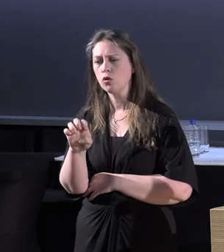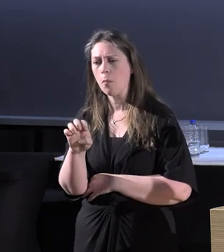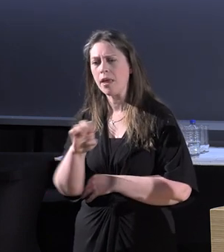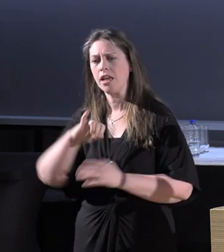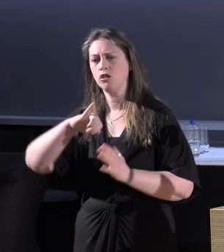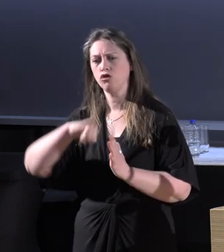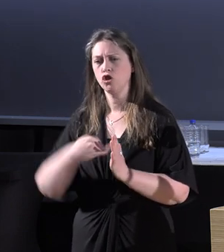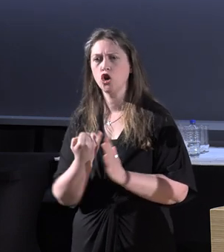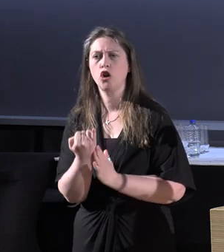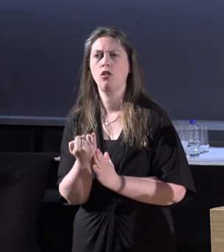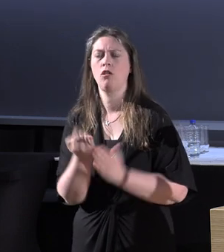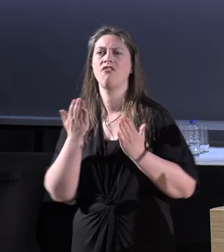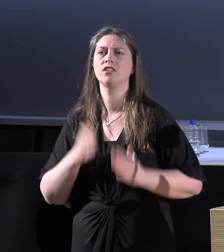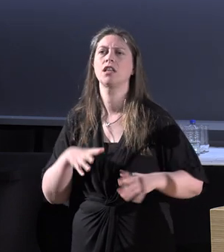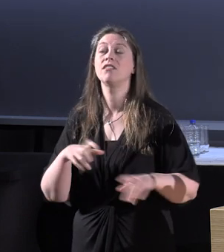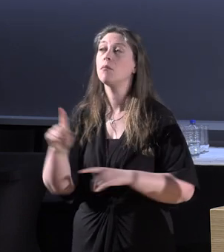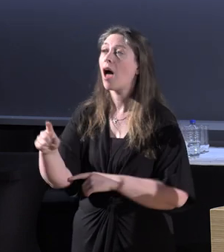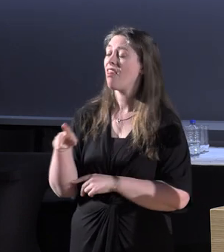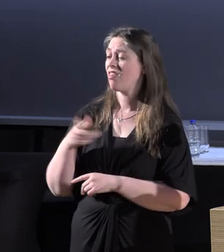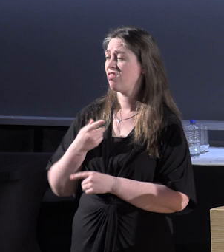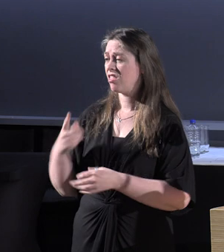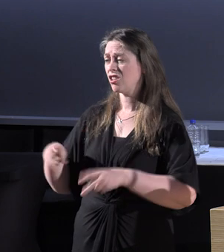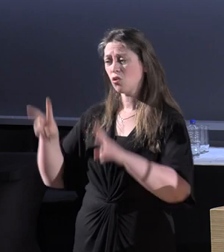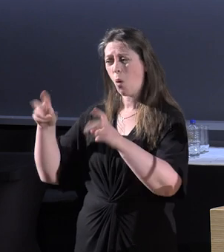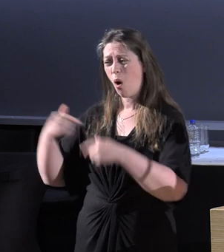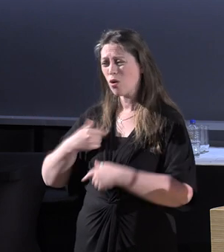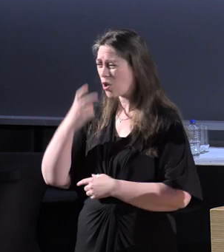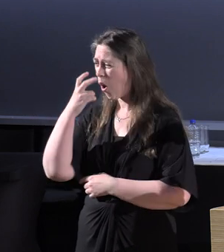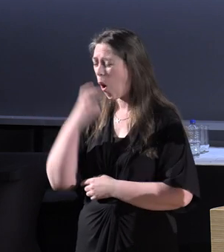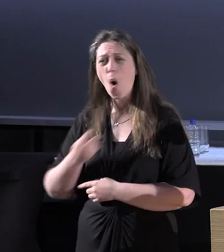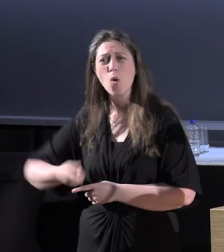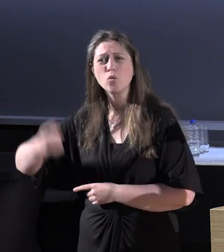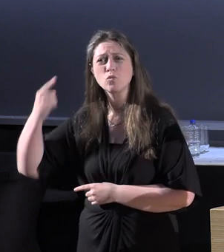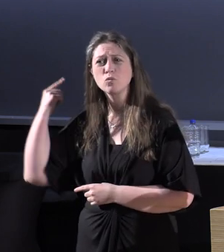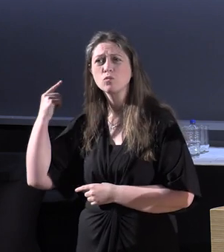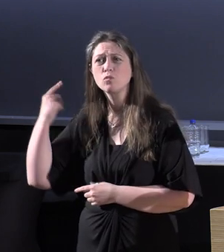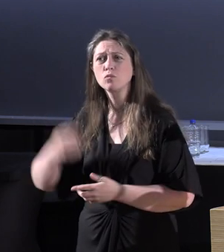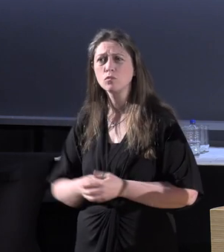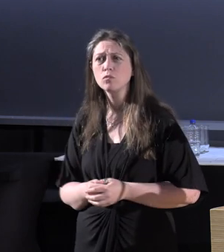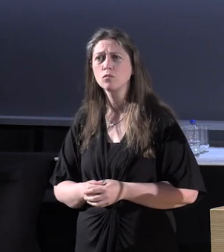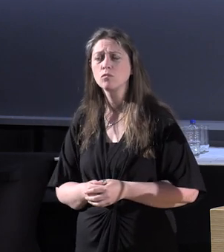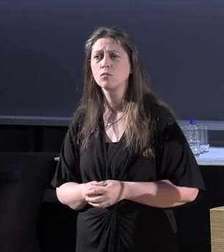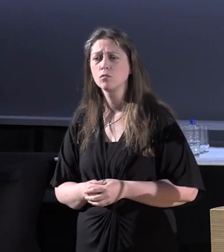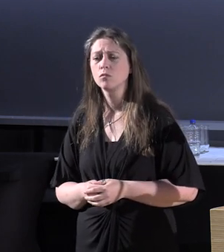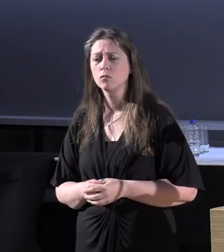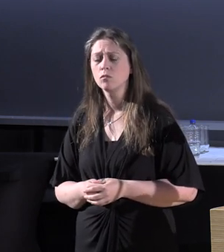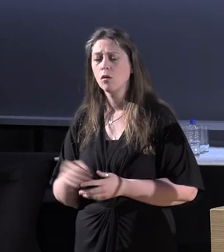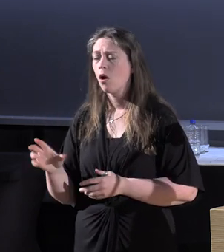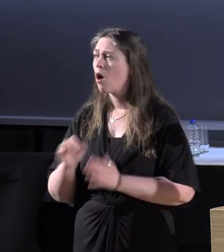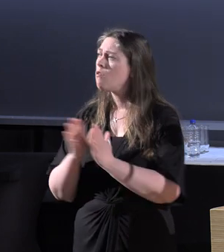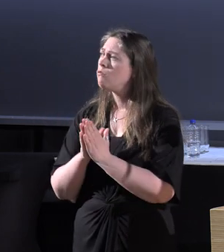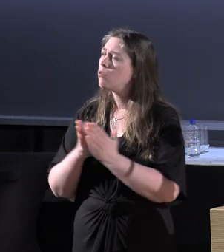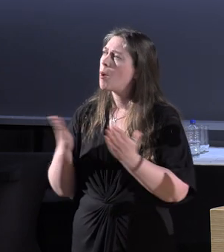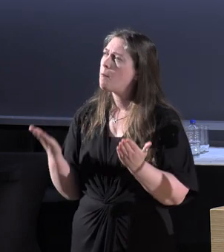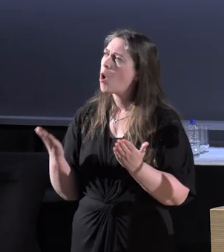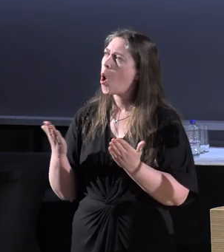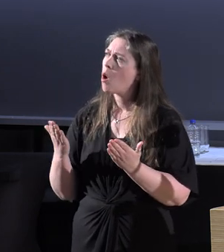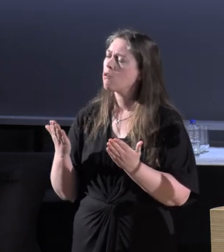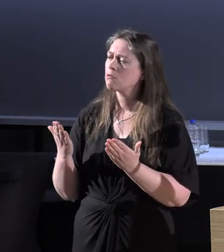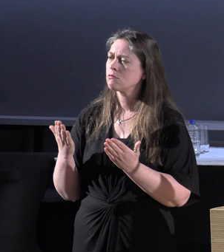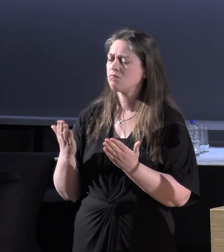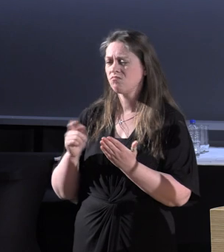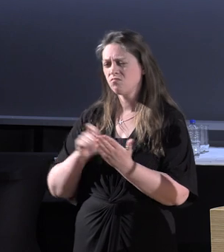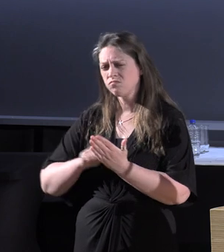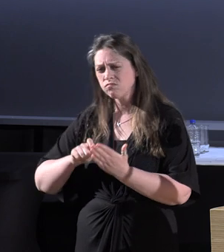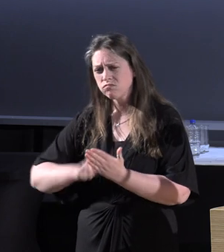But this is an old quote. This quote was taken from a book that was produced before